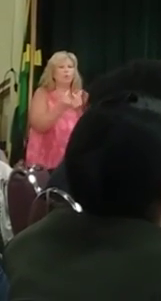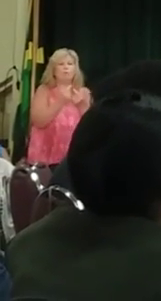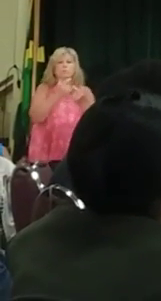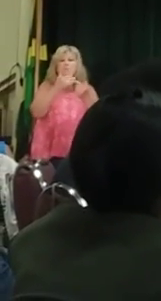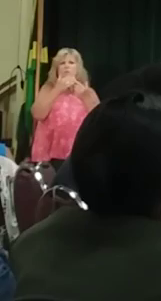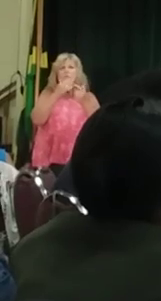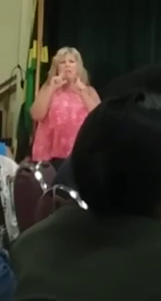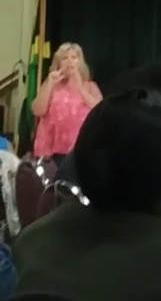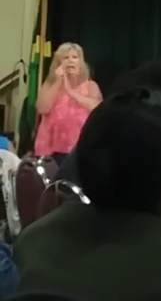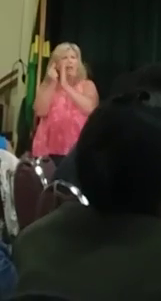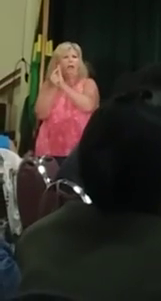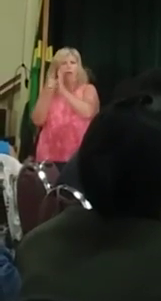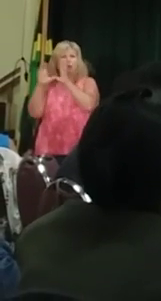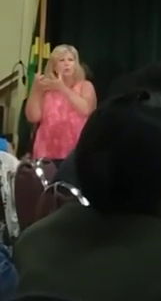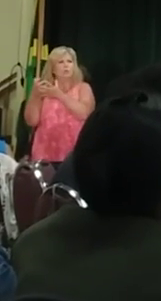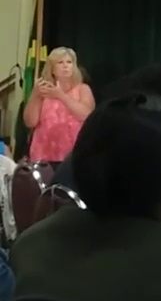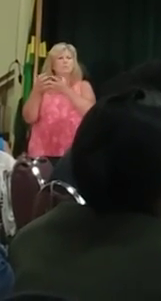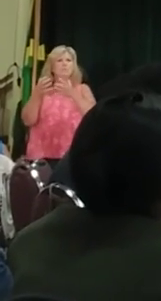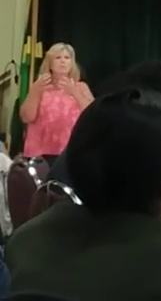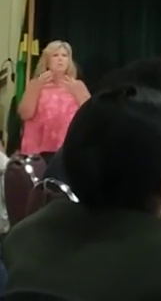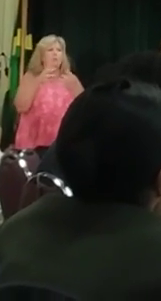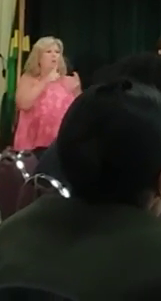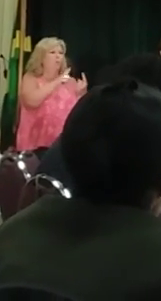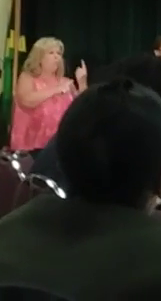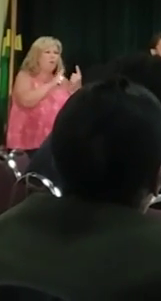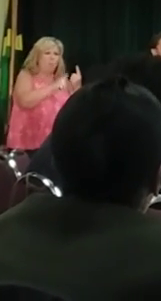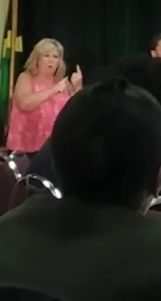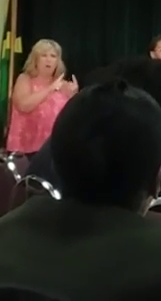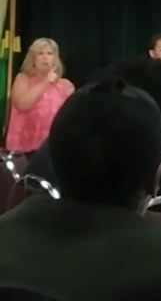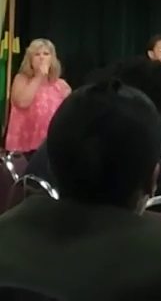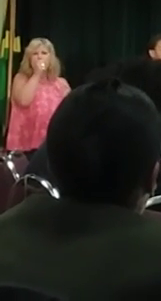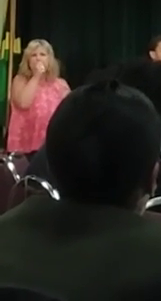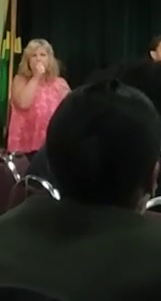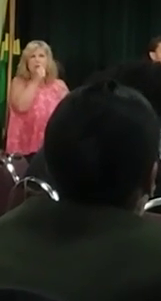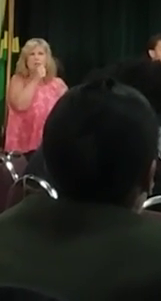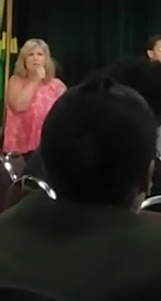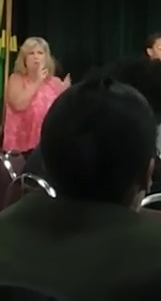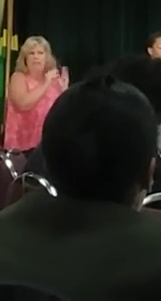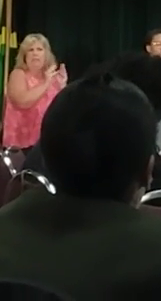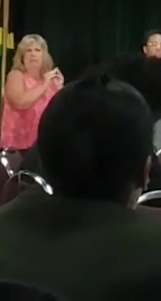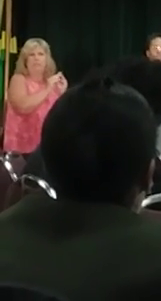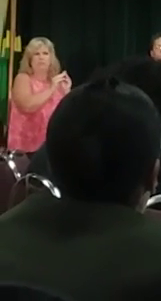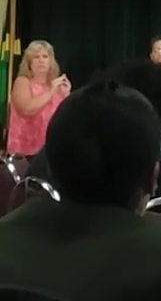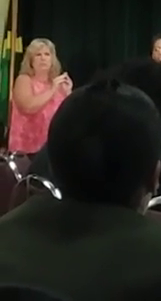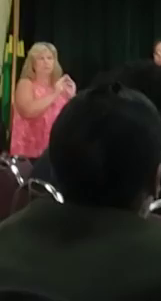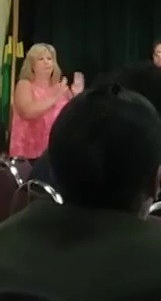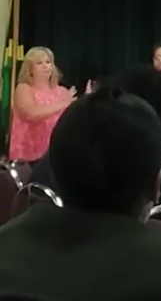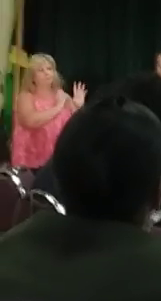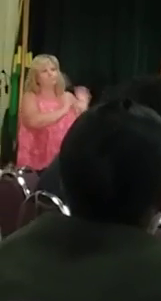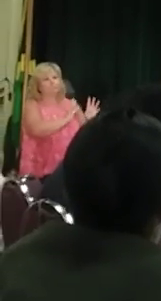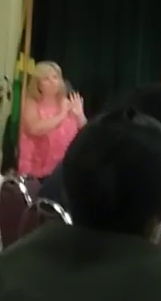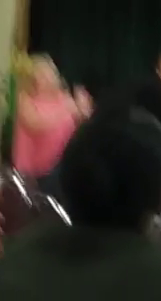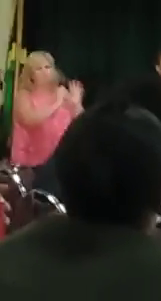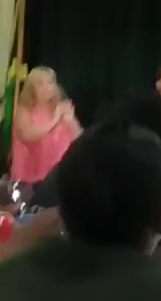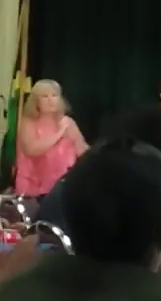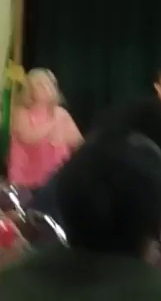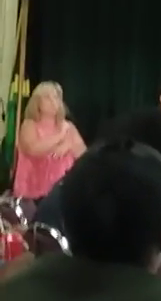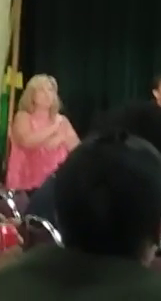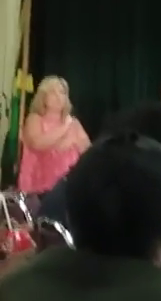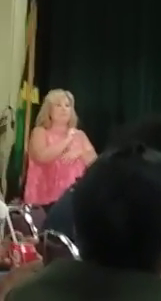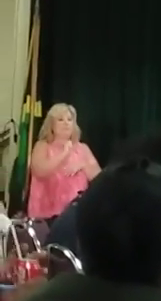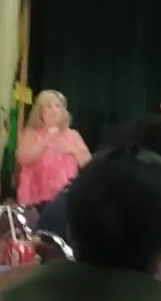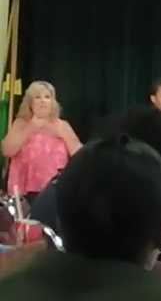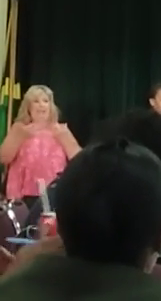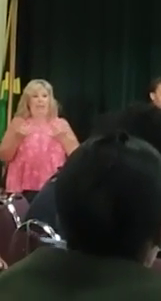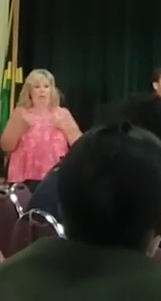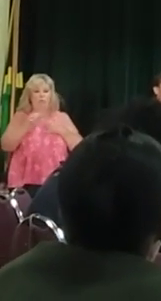one-on-one private meetings, stakeholder consultations. So from September to November we will